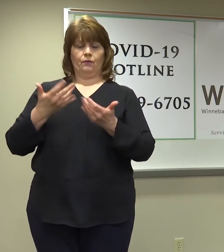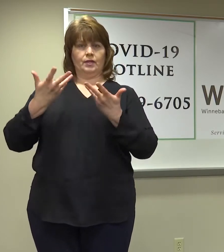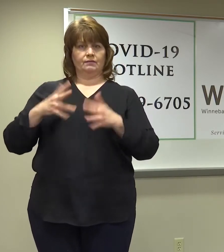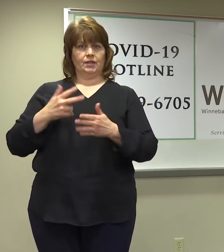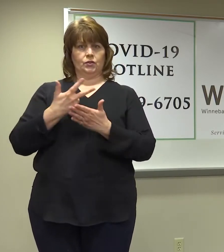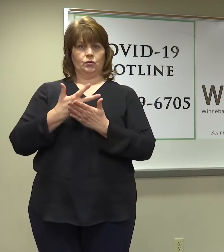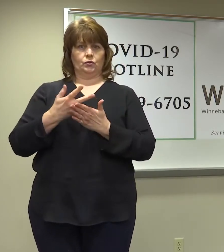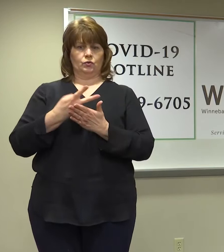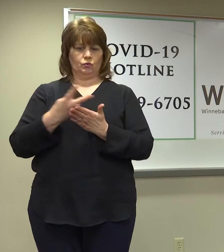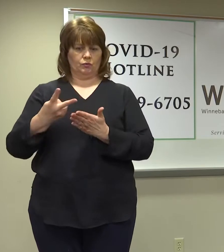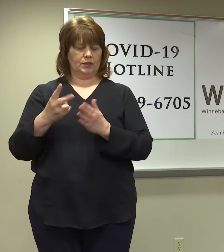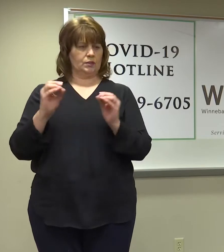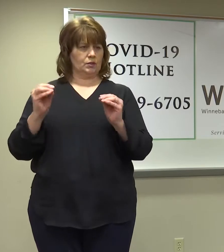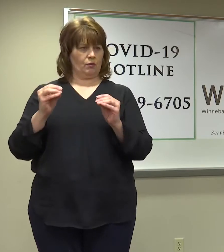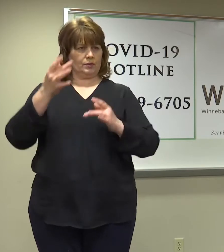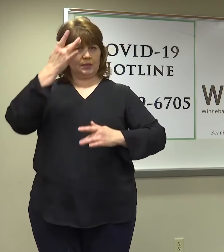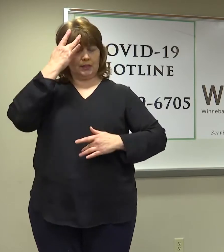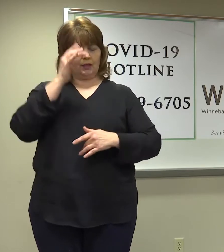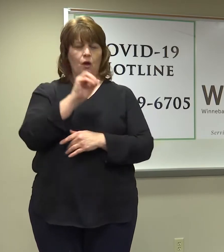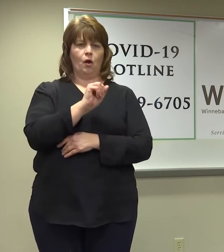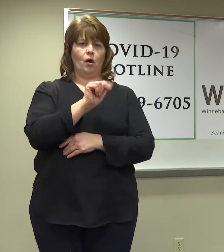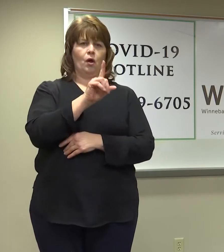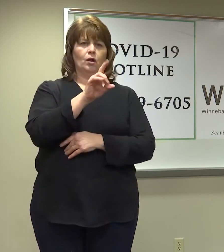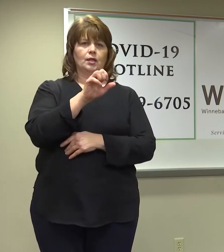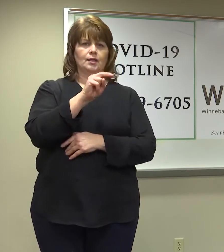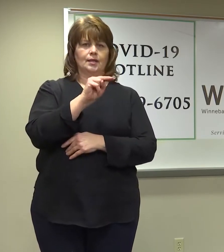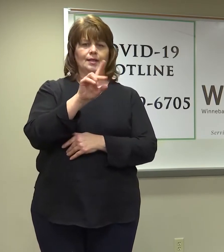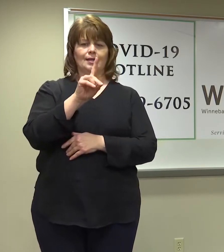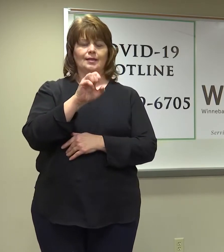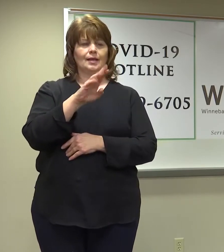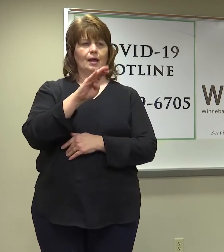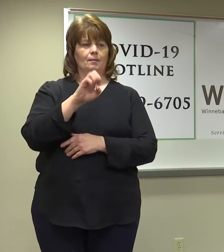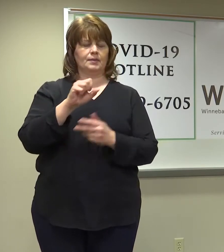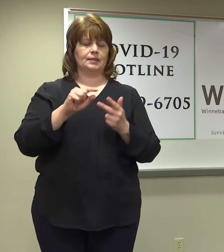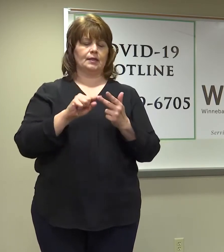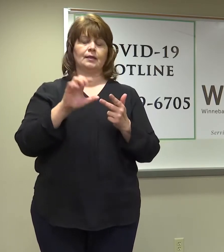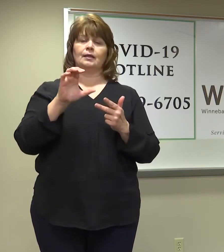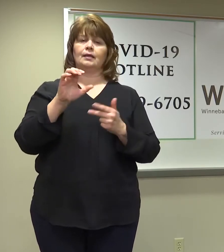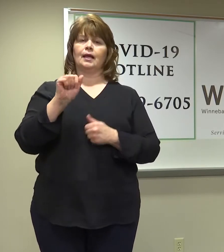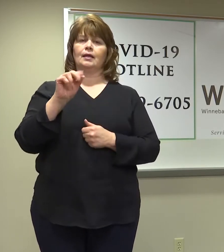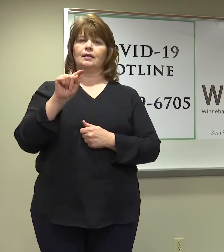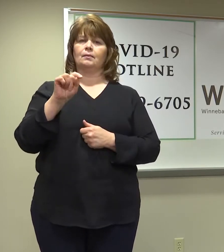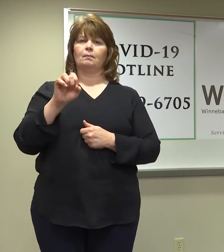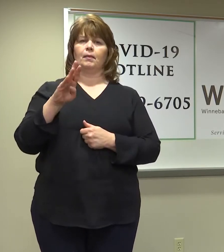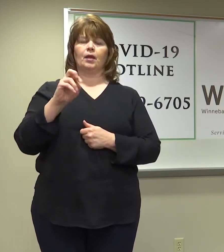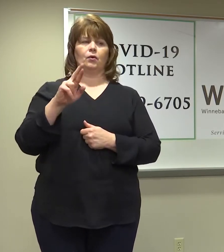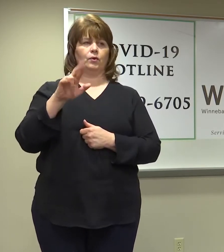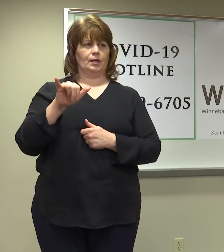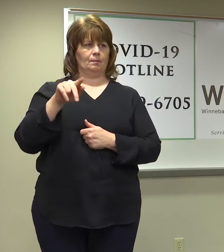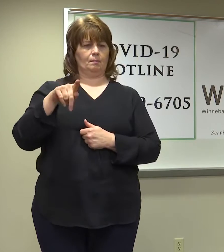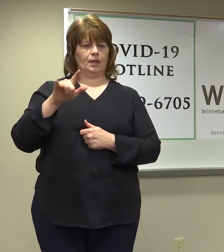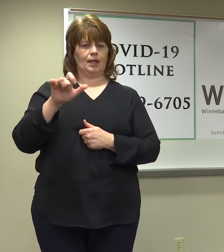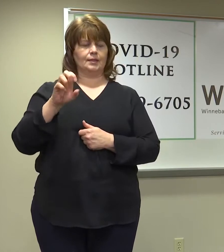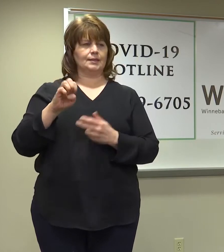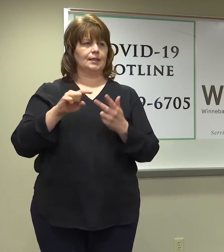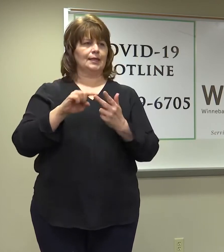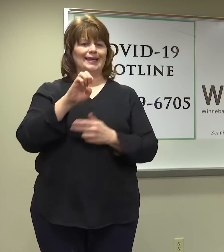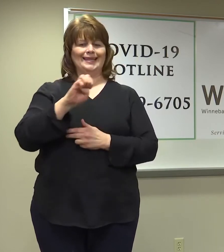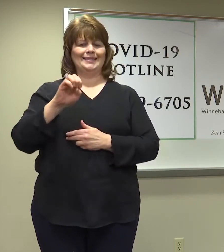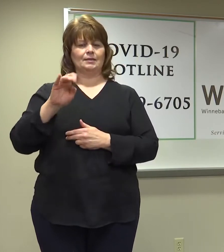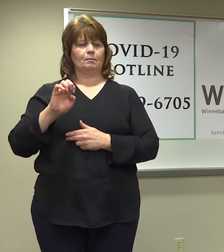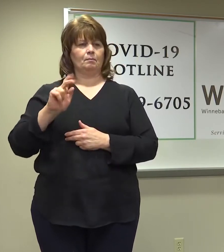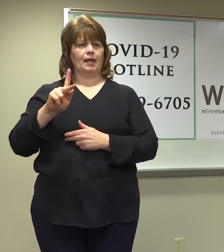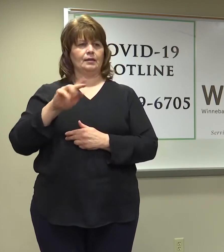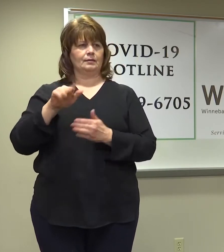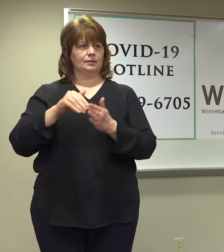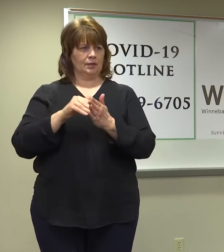Alden Debs, Canterbury Place, East Bank Center, Highview in the Highlands, Milestone